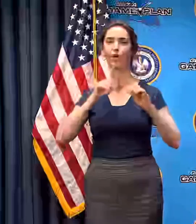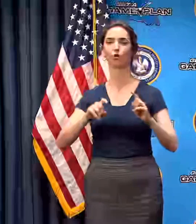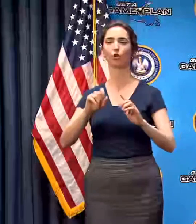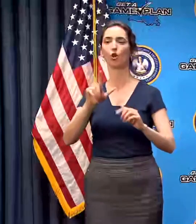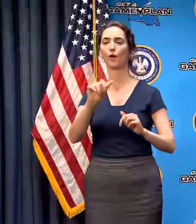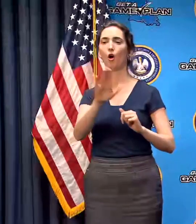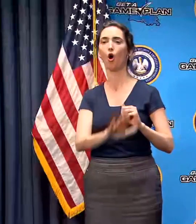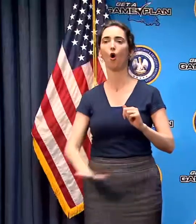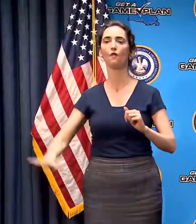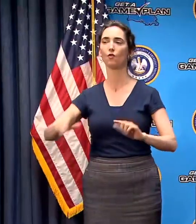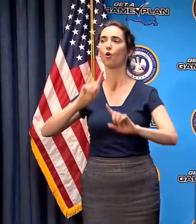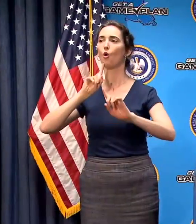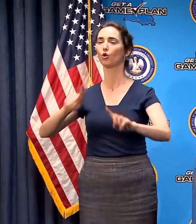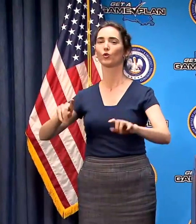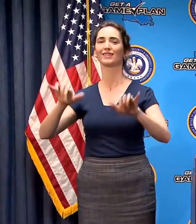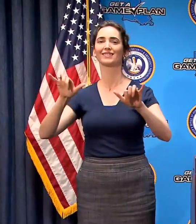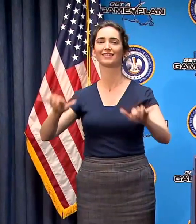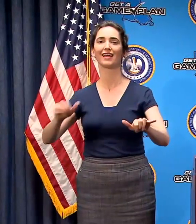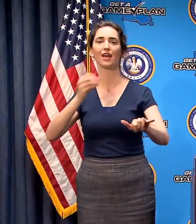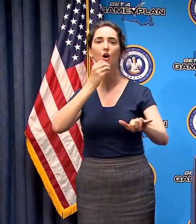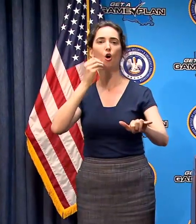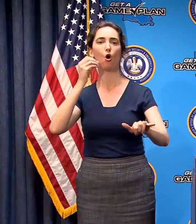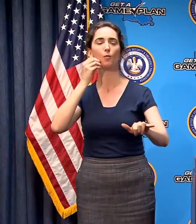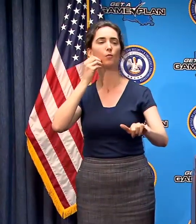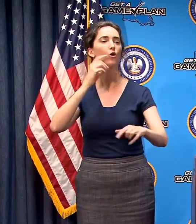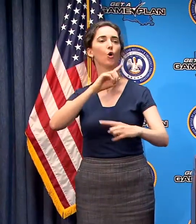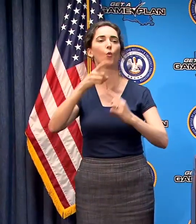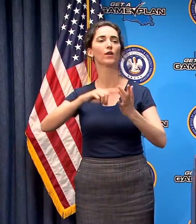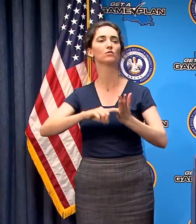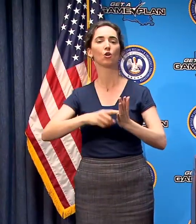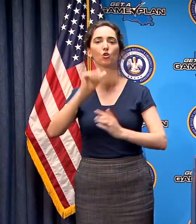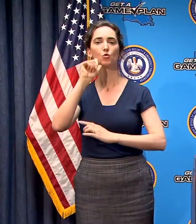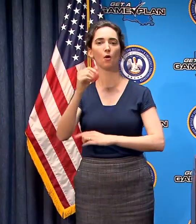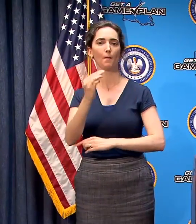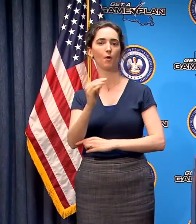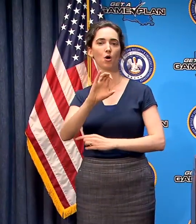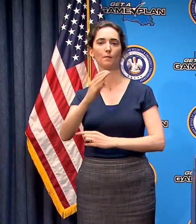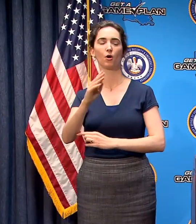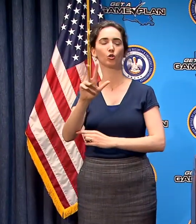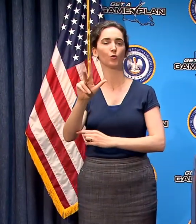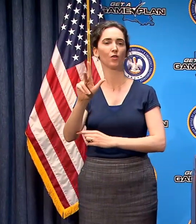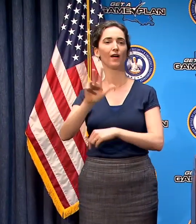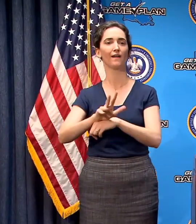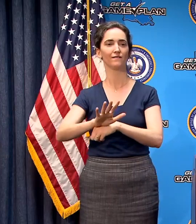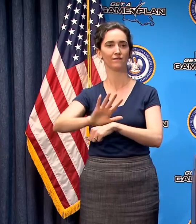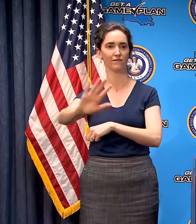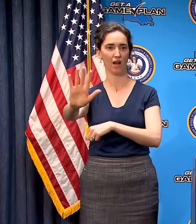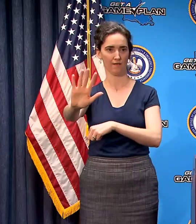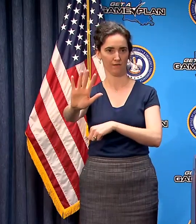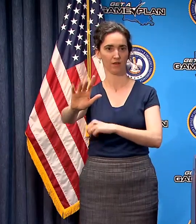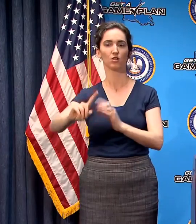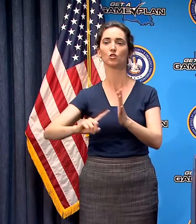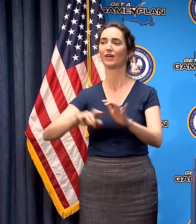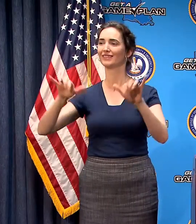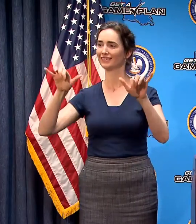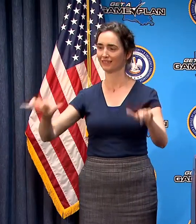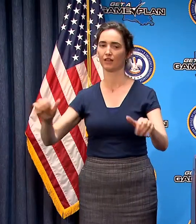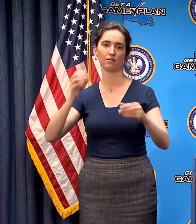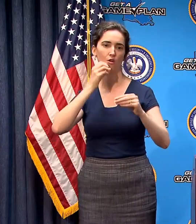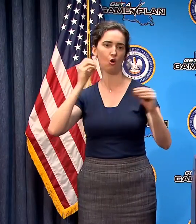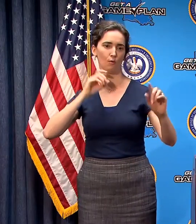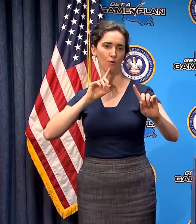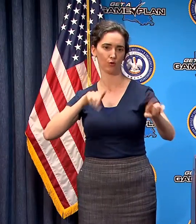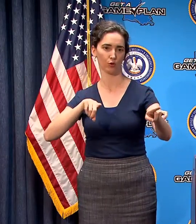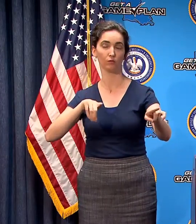which will become effective tomorrow Monday March 23rd at 5 p.m. however and I want to make this